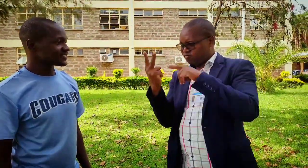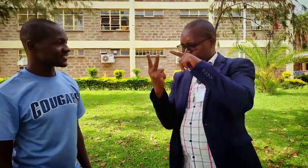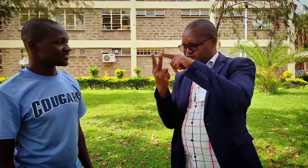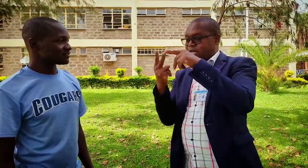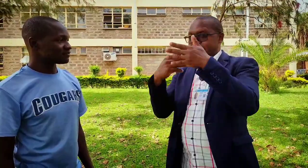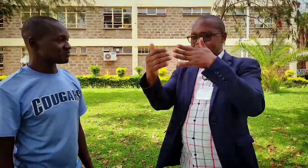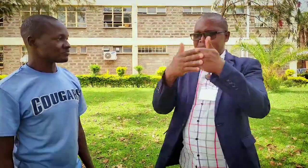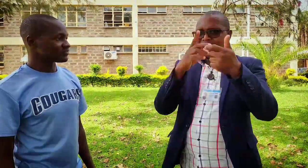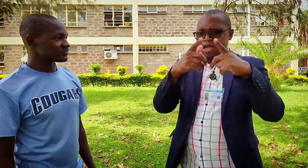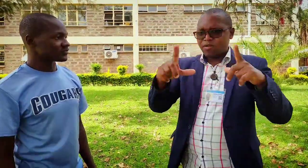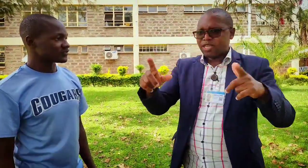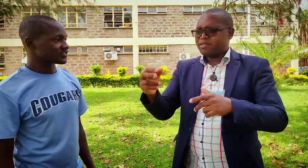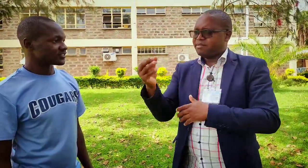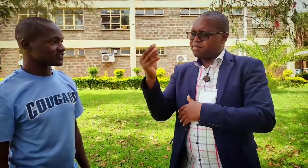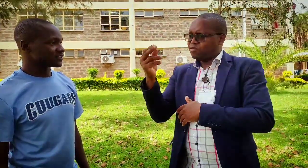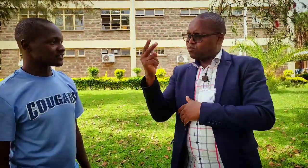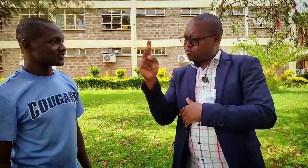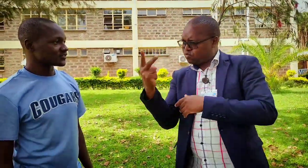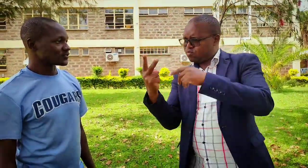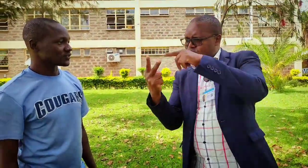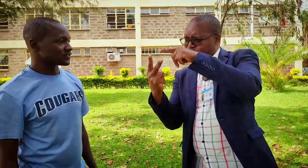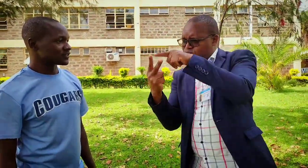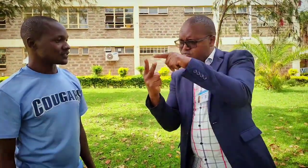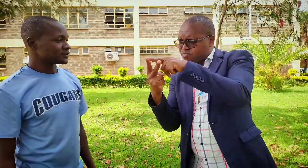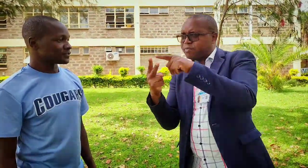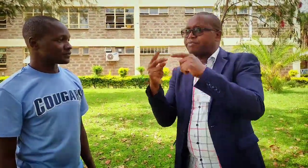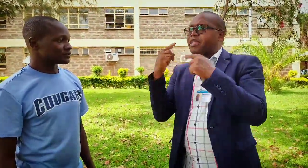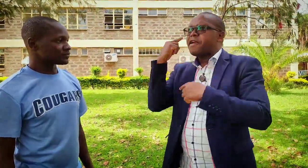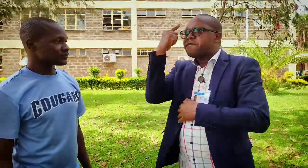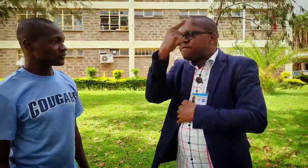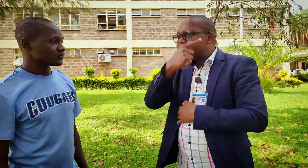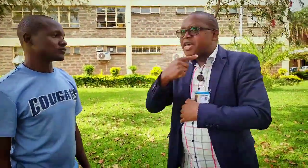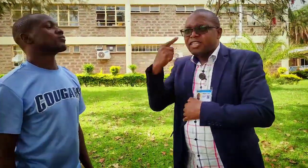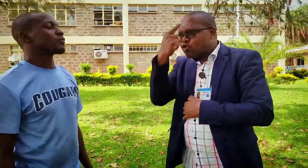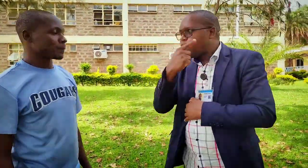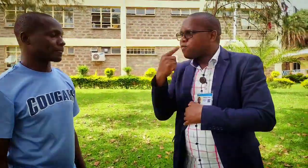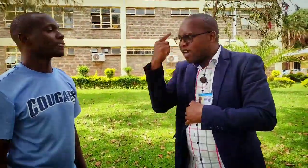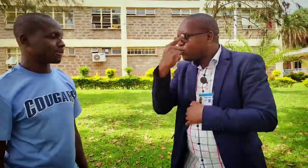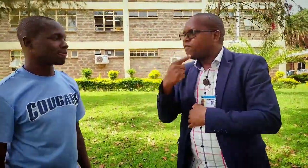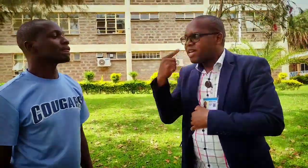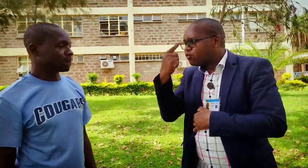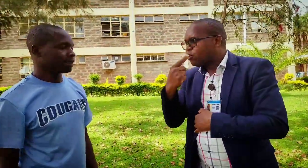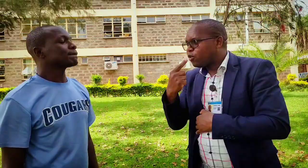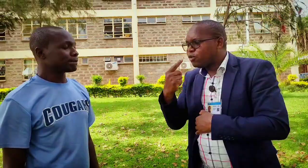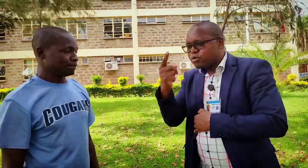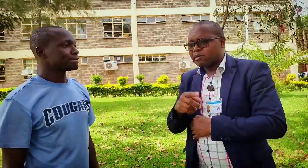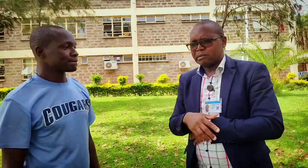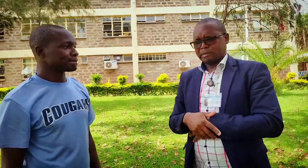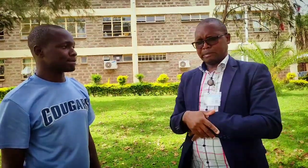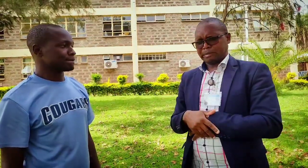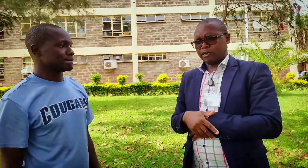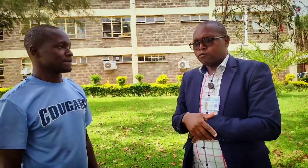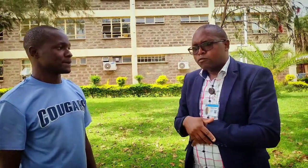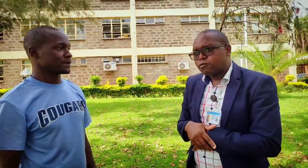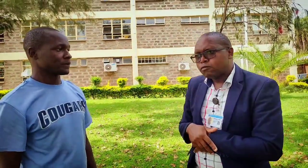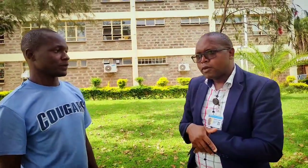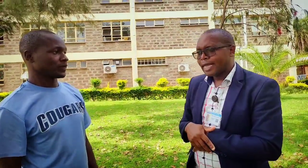to use sign language two facial expression when you're showing